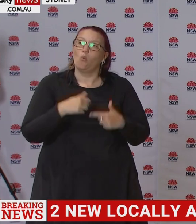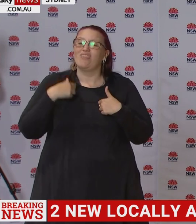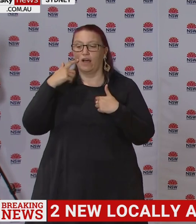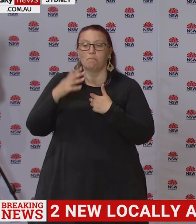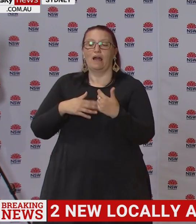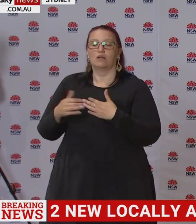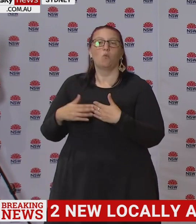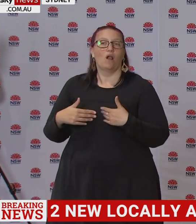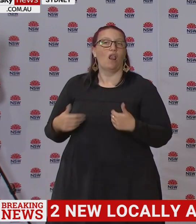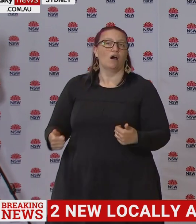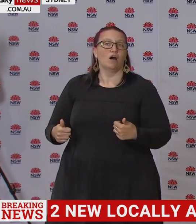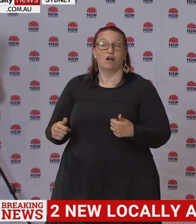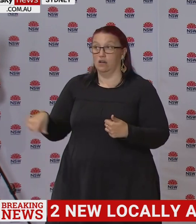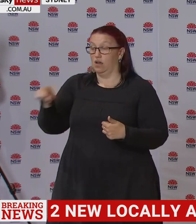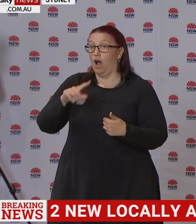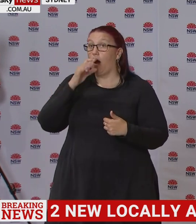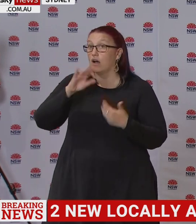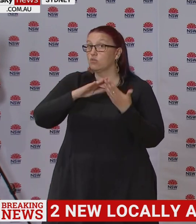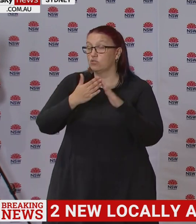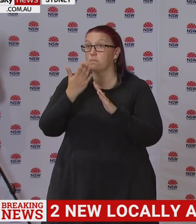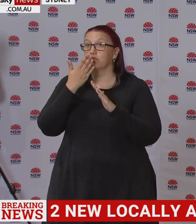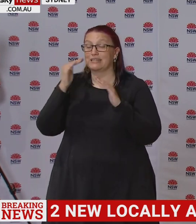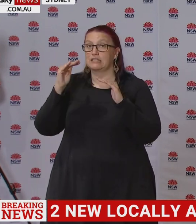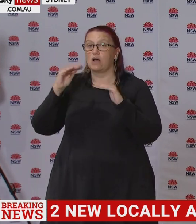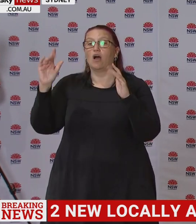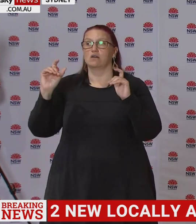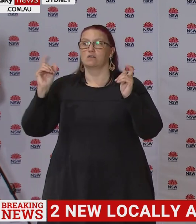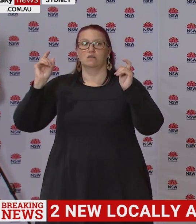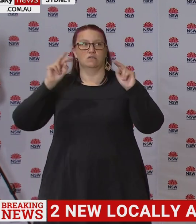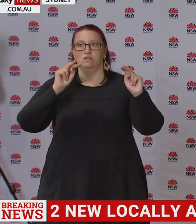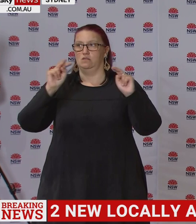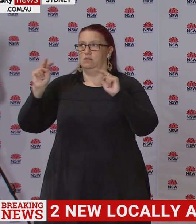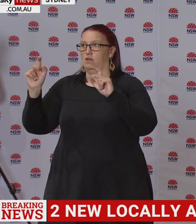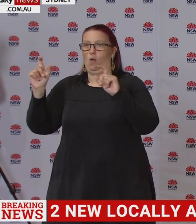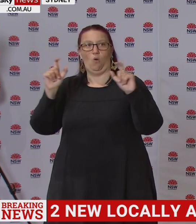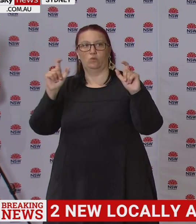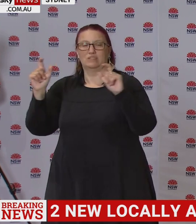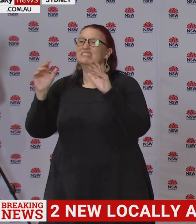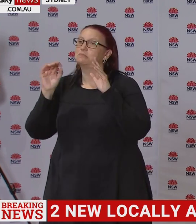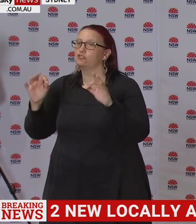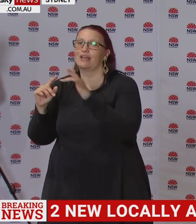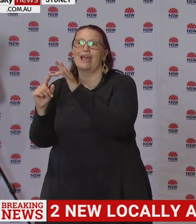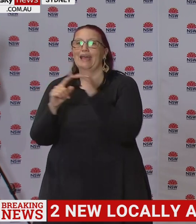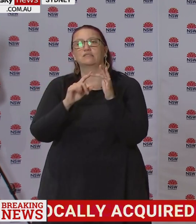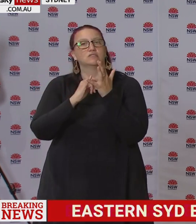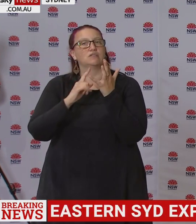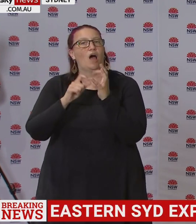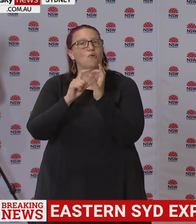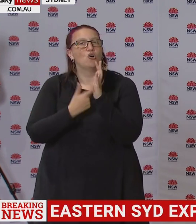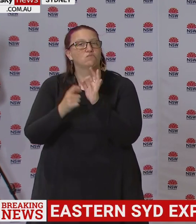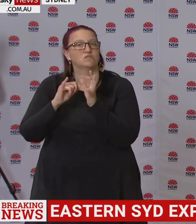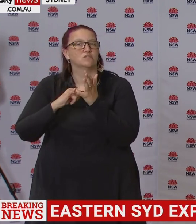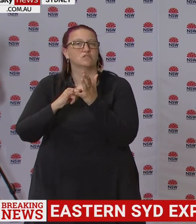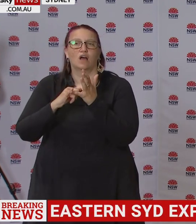I think the community just needs to be on high alert in the eastern suburbs particularly. As the Premier and I said